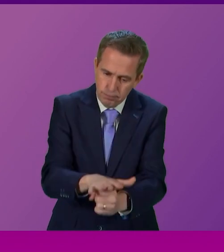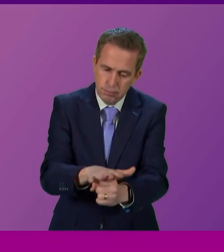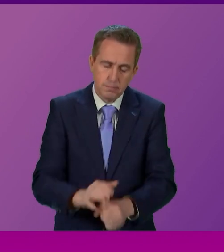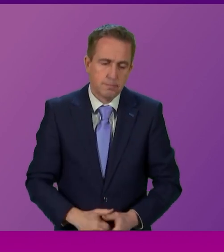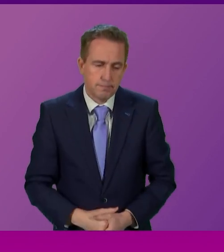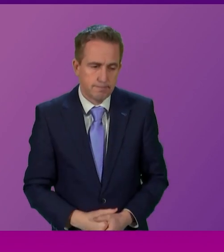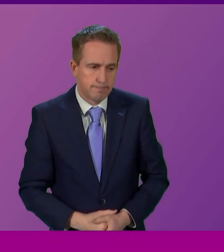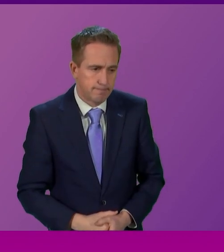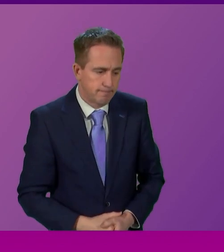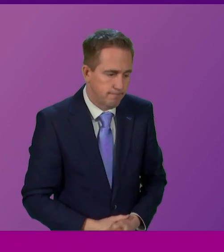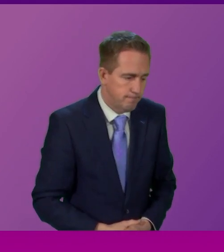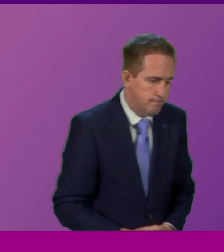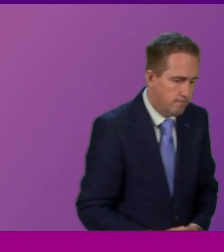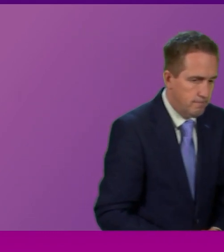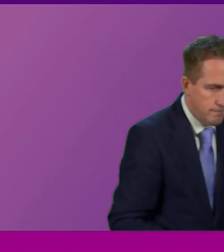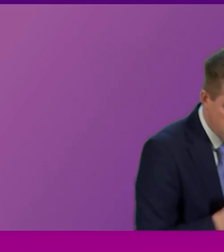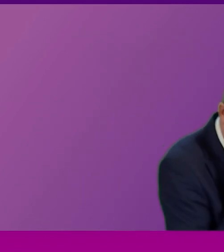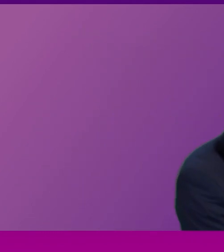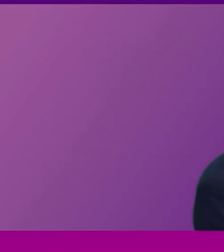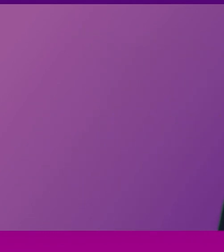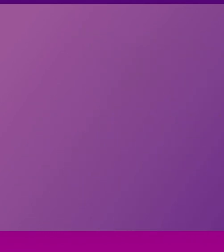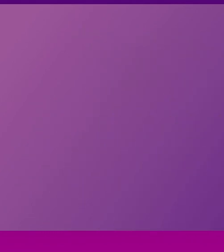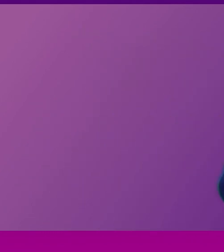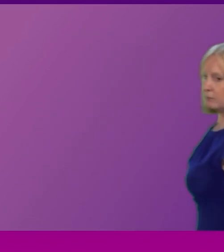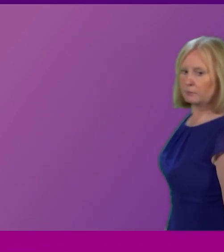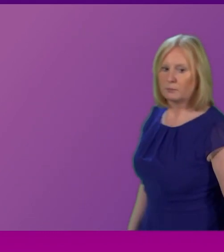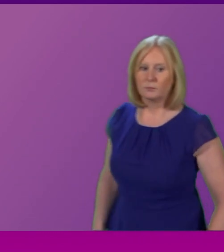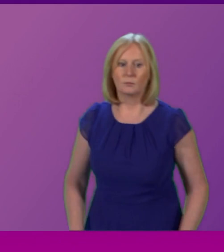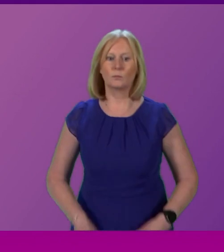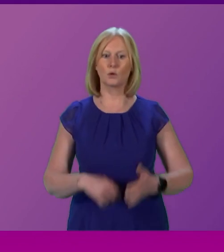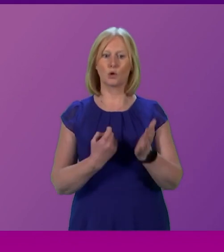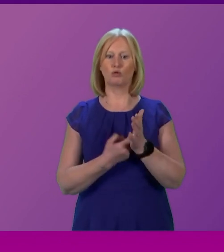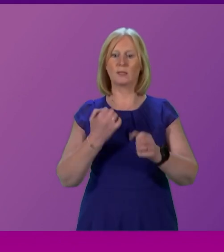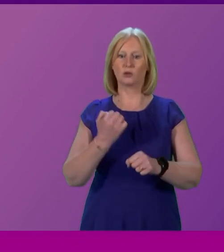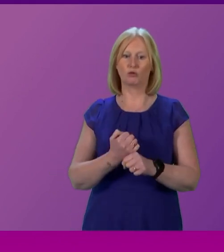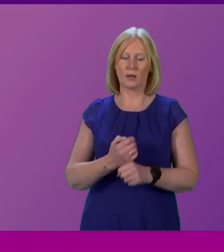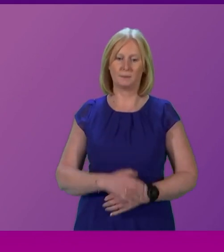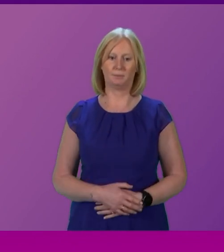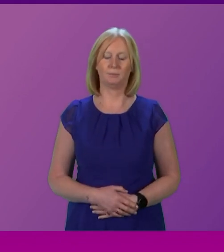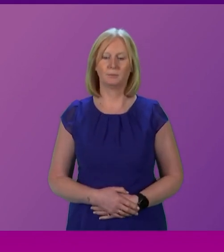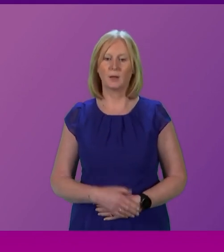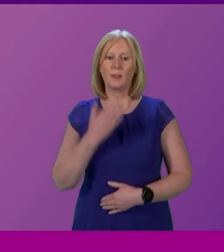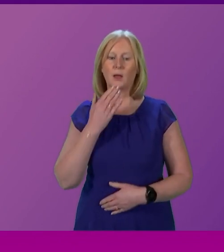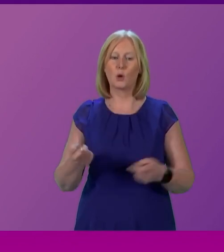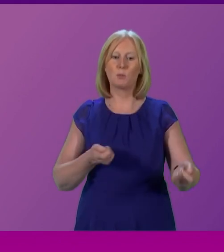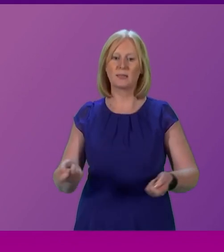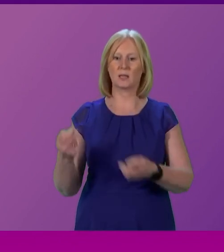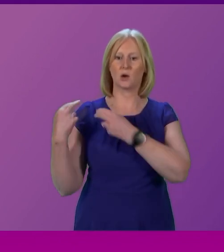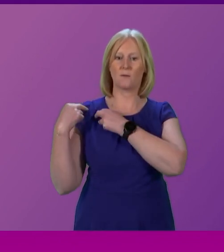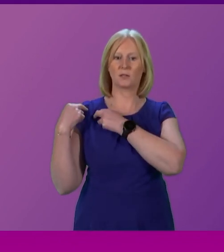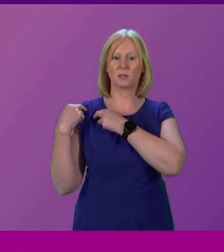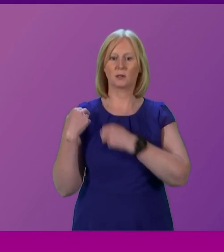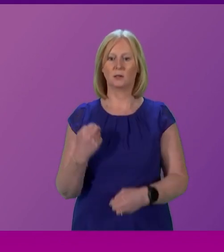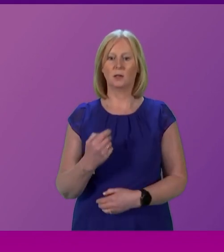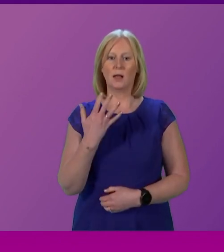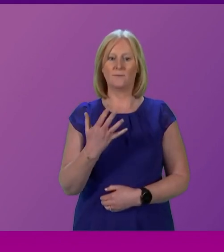Thank you. Thank you, Mr Thompson. I now call Ross Clea to be followed by Jackson-Carla. to four minutes, Mr Greer. Thank you, Presiding officer. Five parties